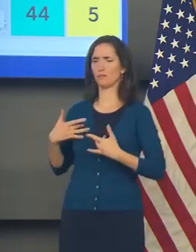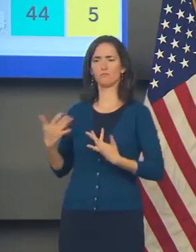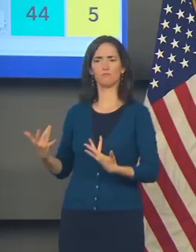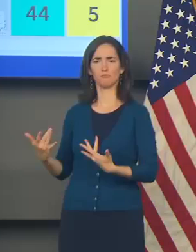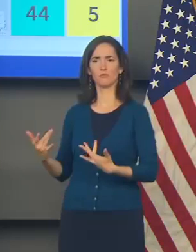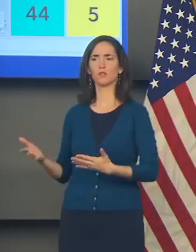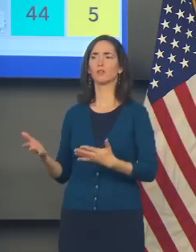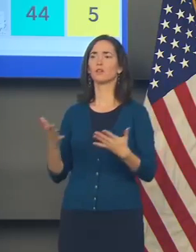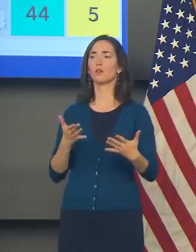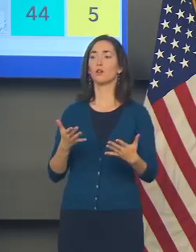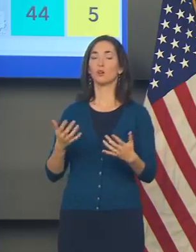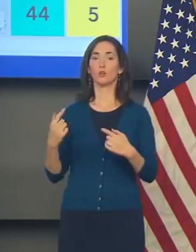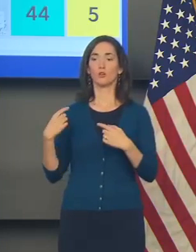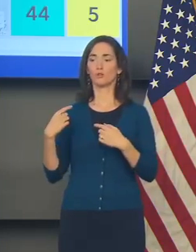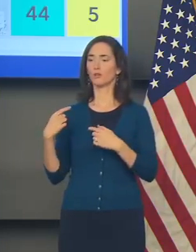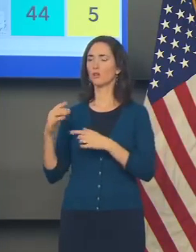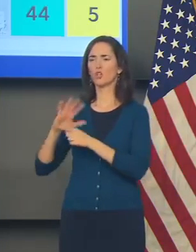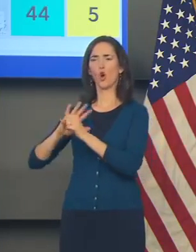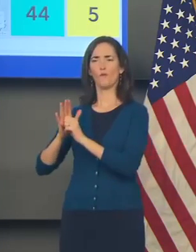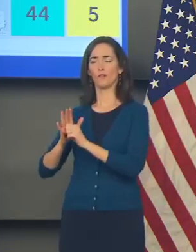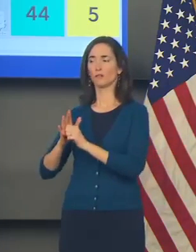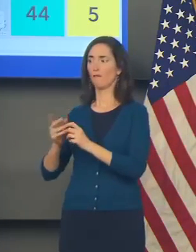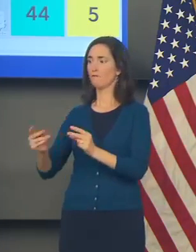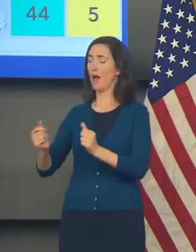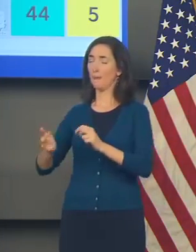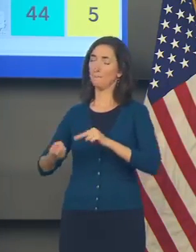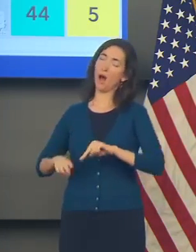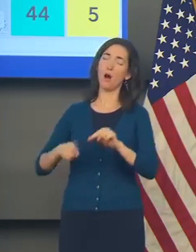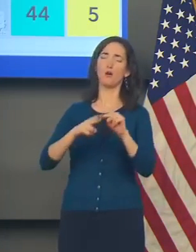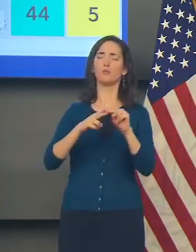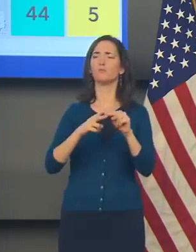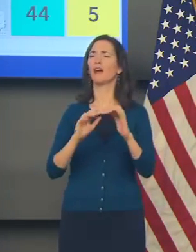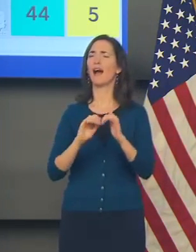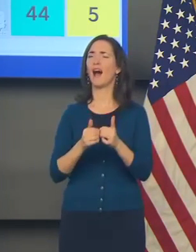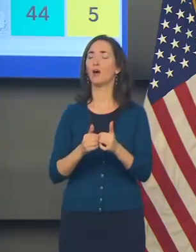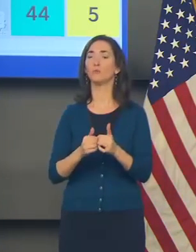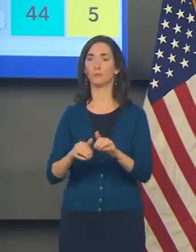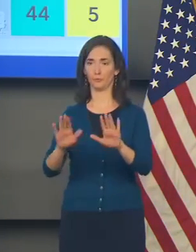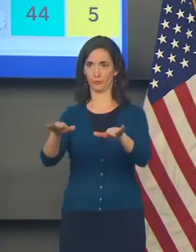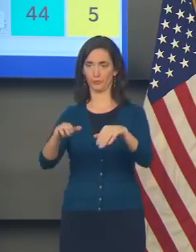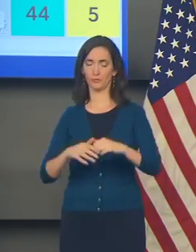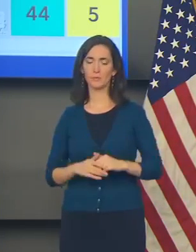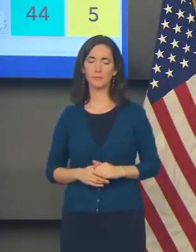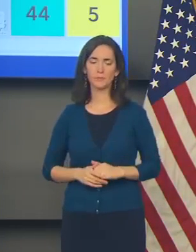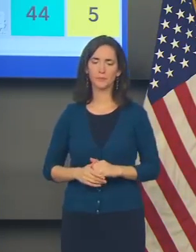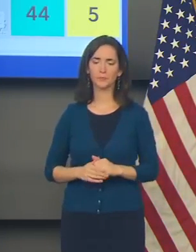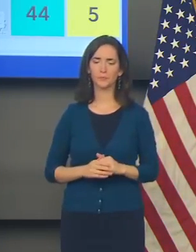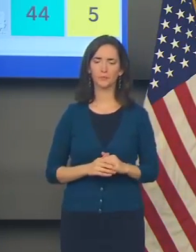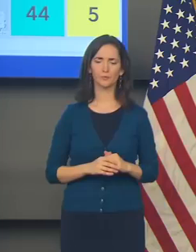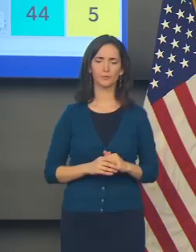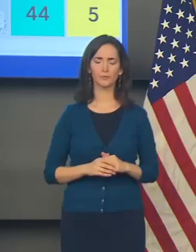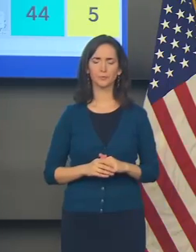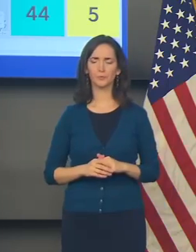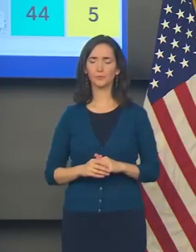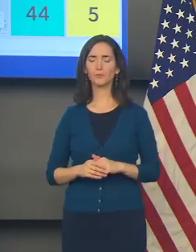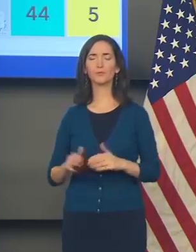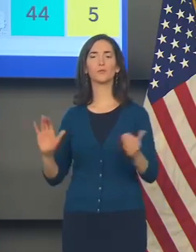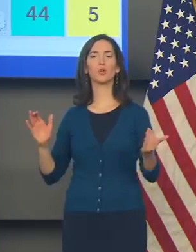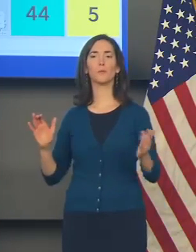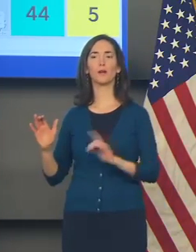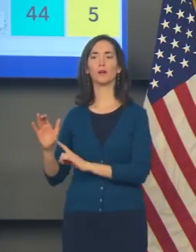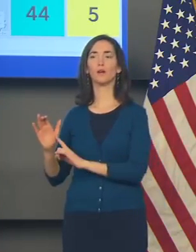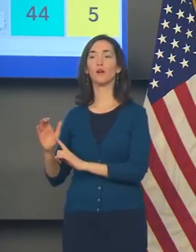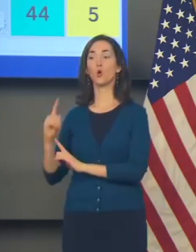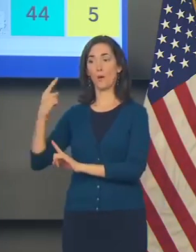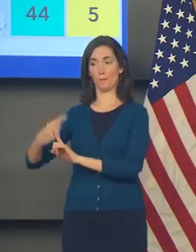has mushroomed. In Baton Rouge right now, there are more people in the hospital with COVID than there was in